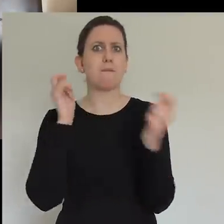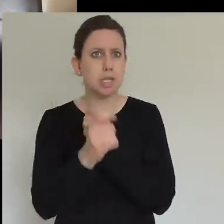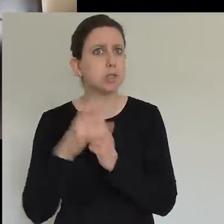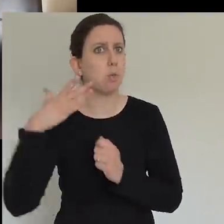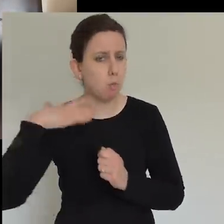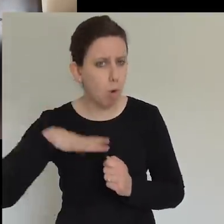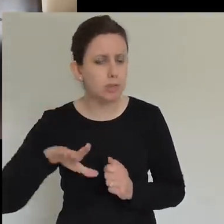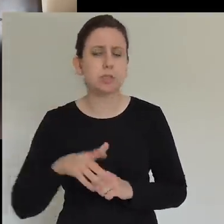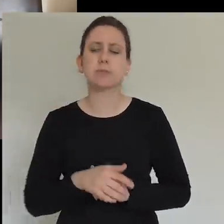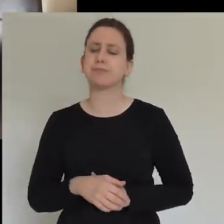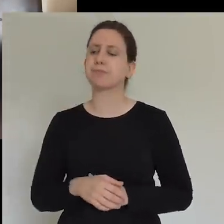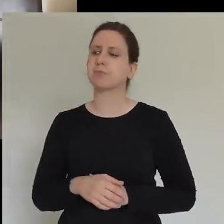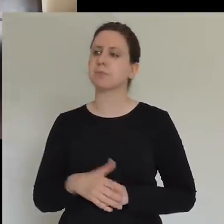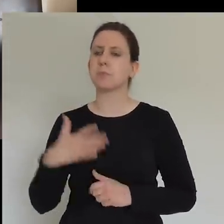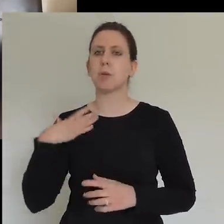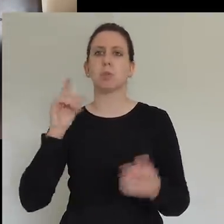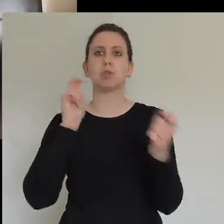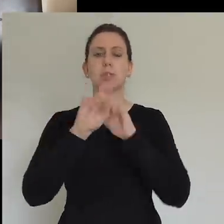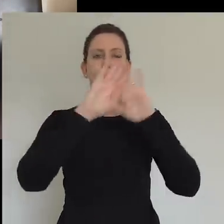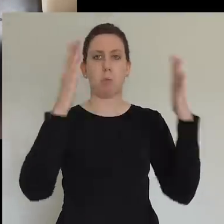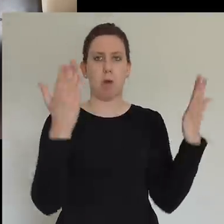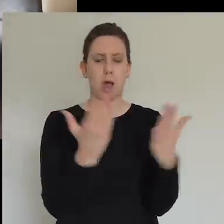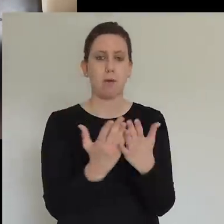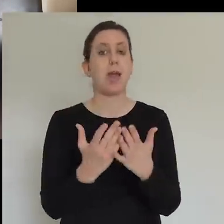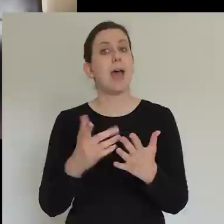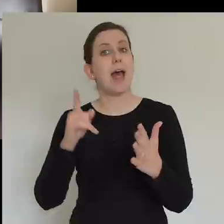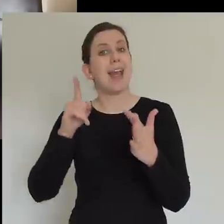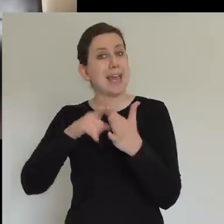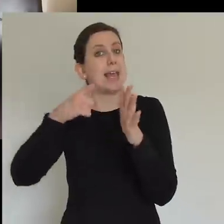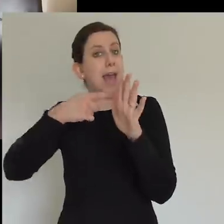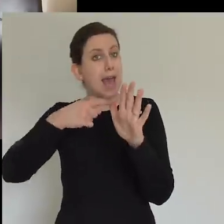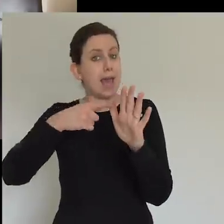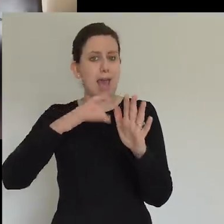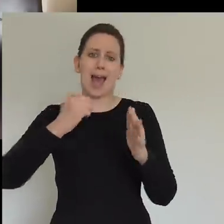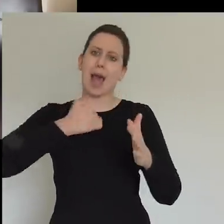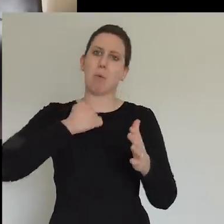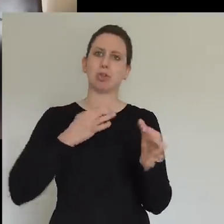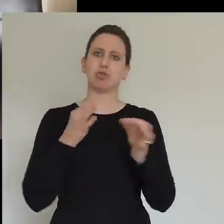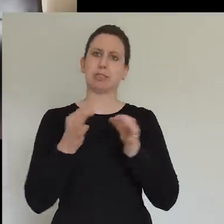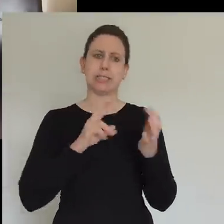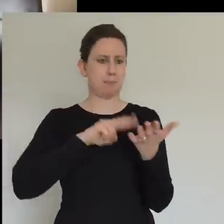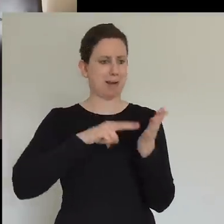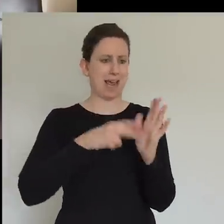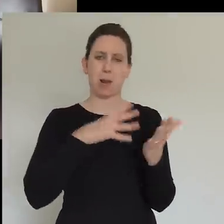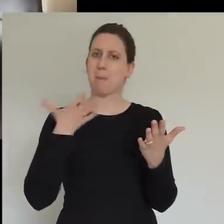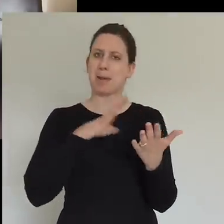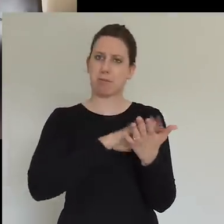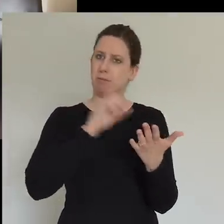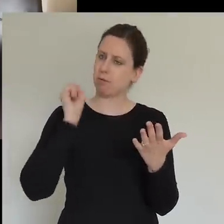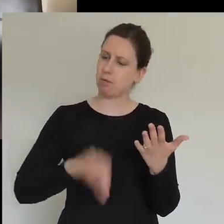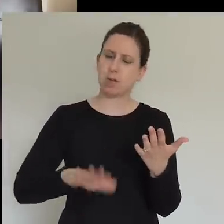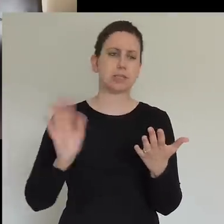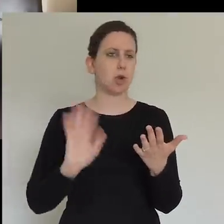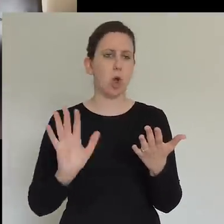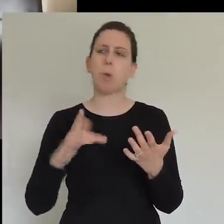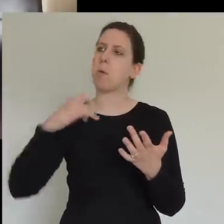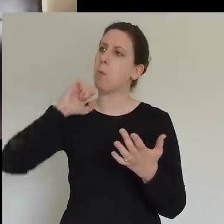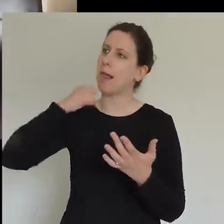up our strategic plan. We've said, no, we are going to be people that share the gospel, that raise our voice in the corridors of power and that support our membership. And we are